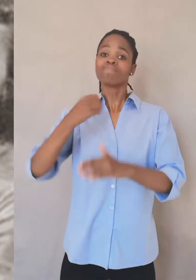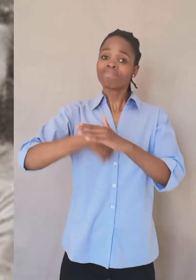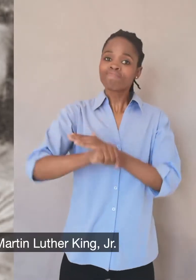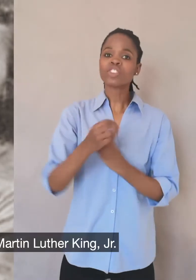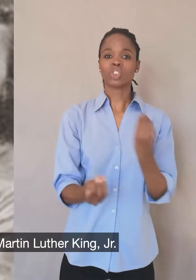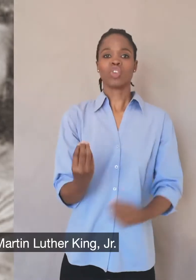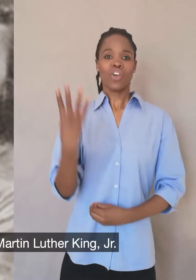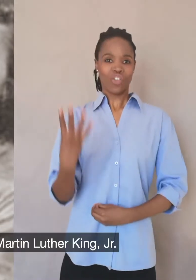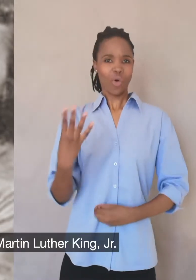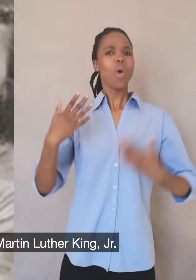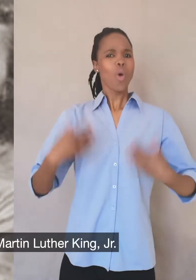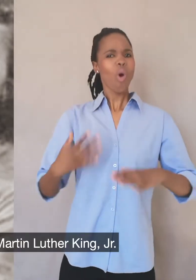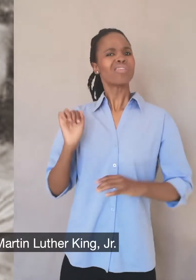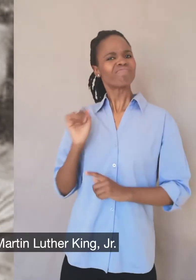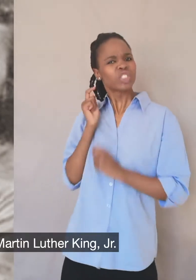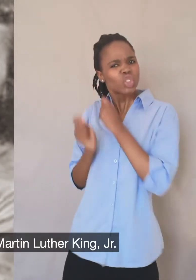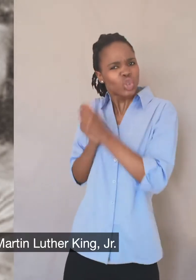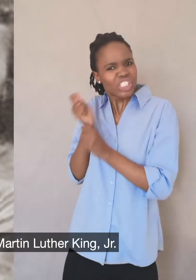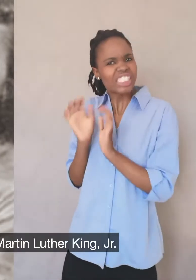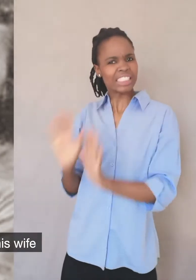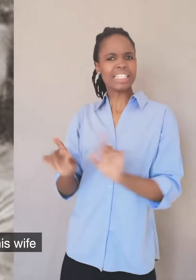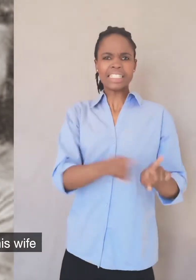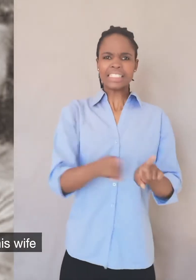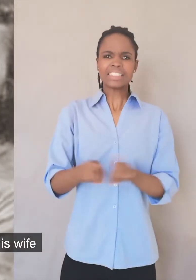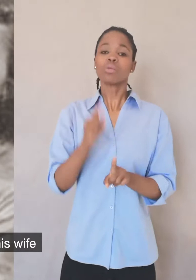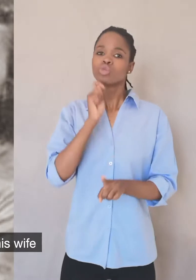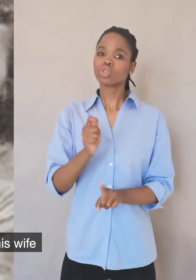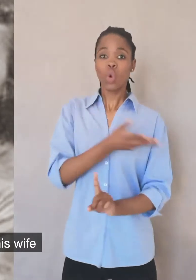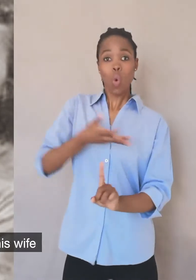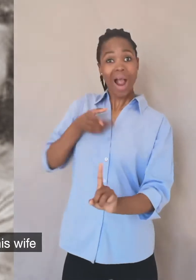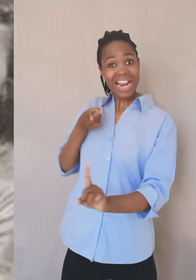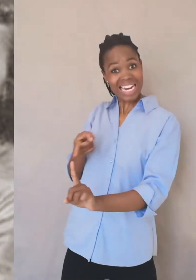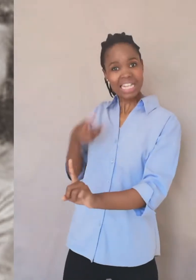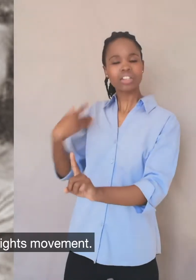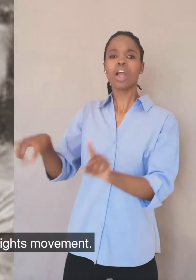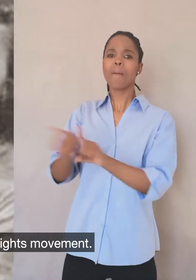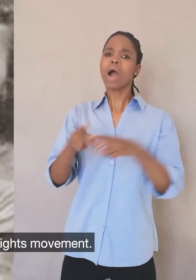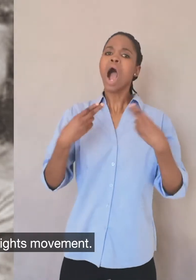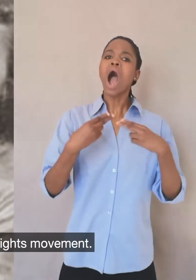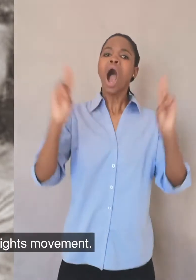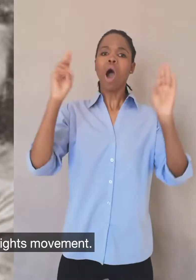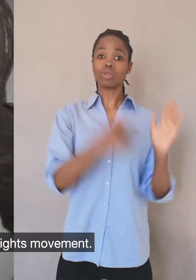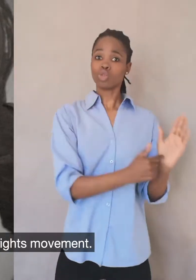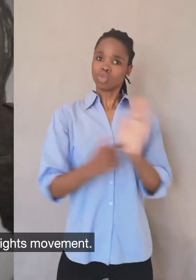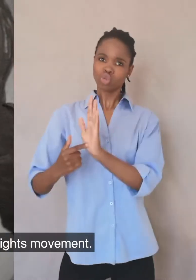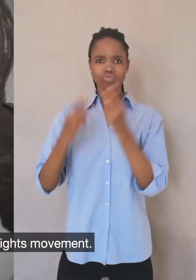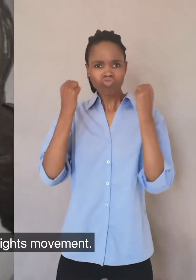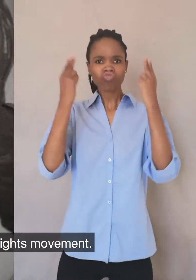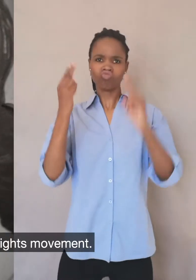And he was quite a traditional guy, Martin Luther King Jr. He didn't really want his wife to become involved in the civil